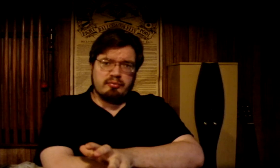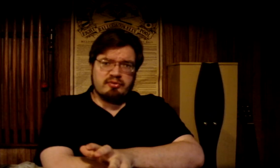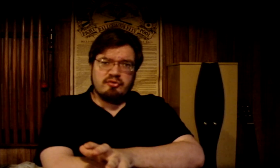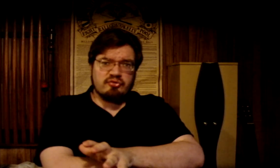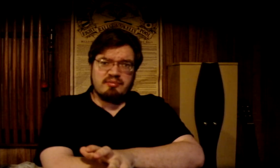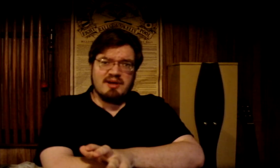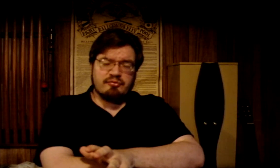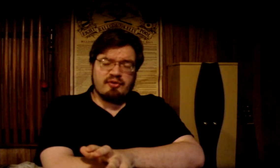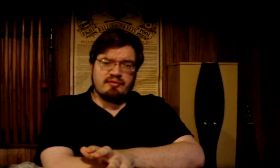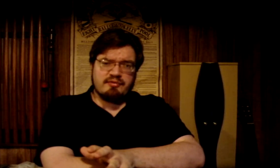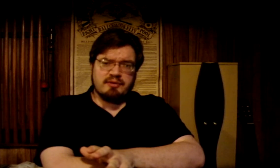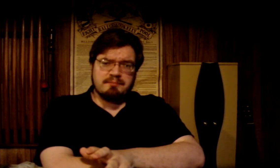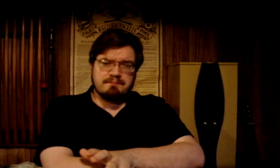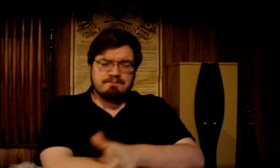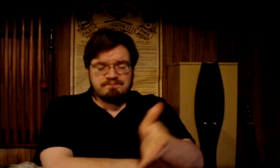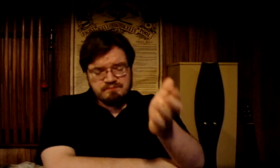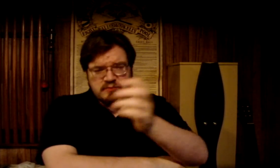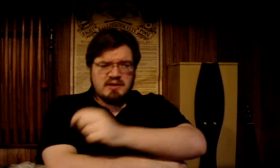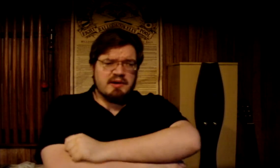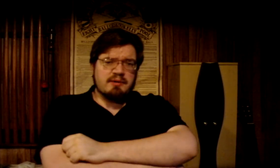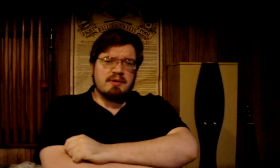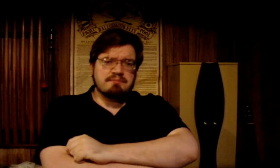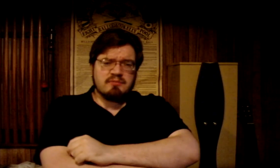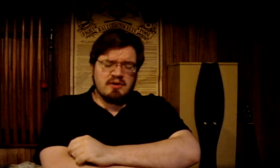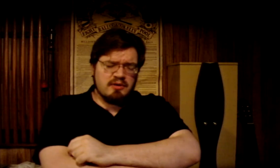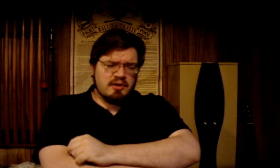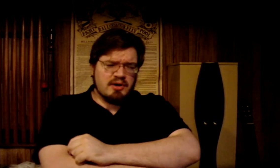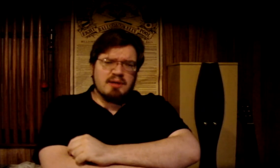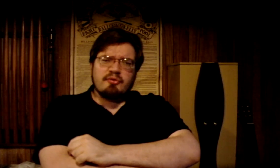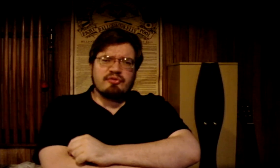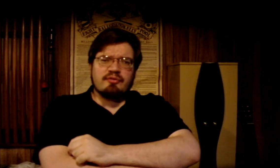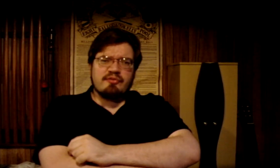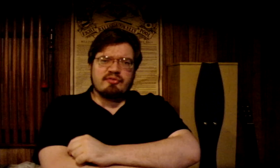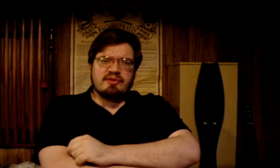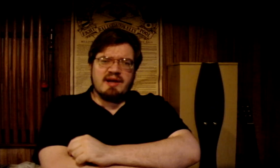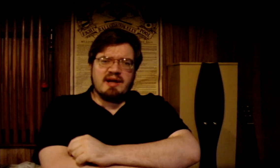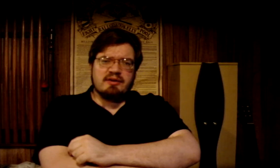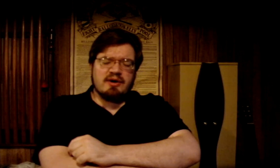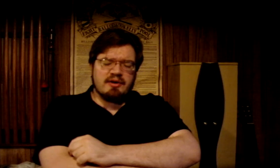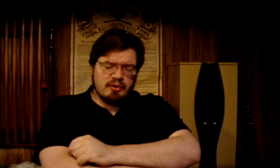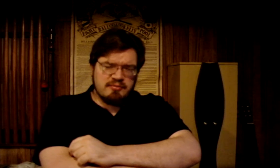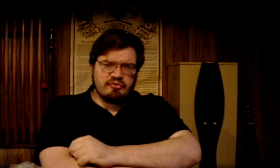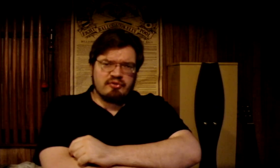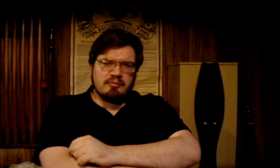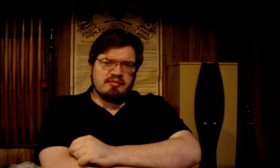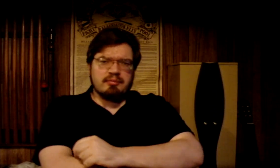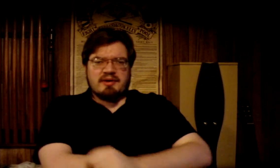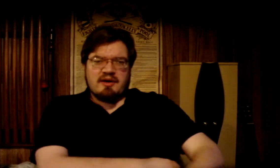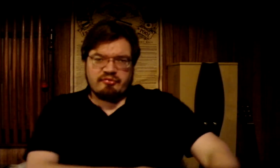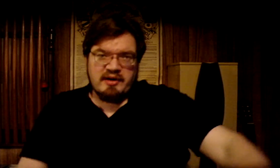usually become self-evident. Anyway. I'm Ozzy Griffin and I hope this has helped everybody else out.